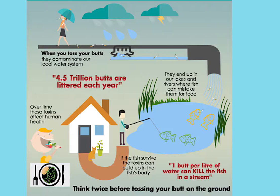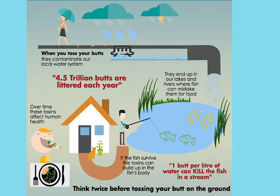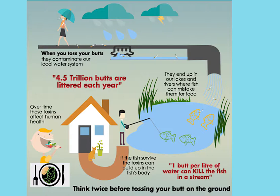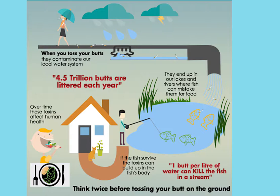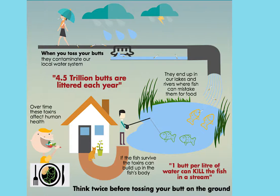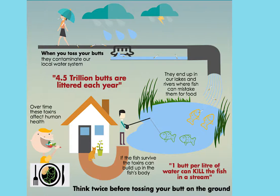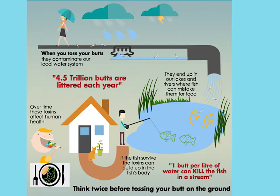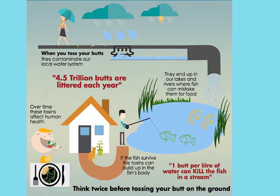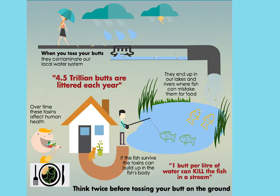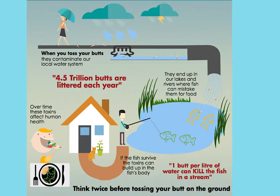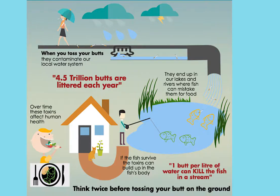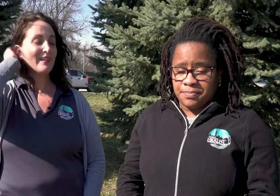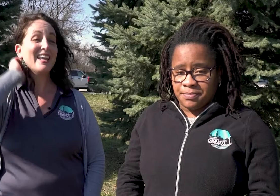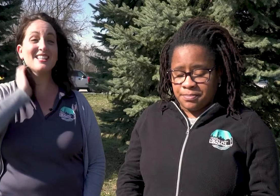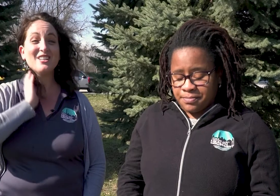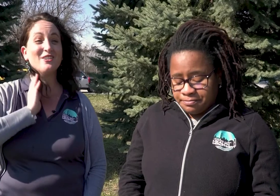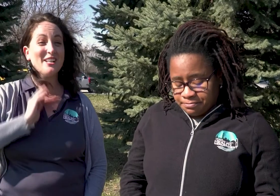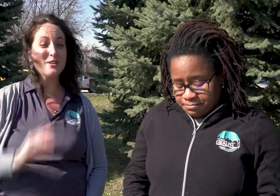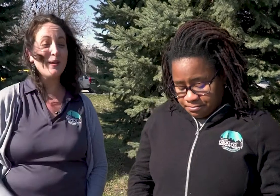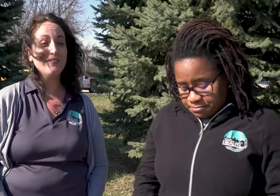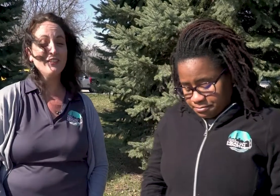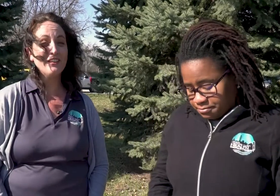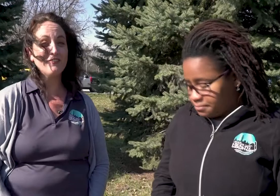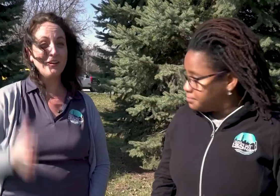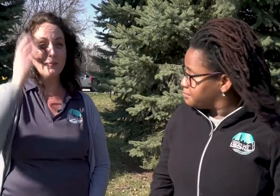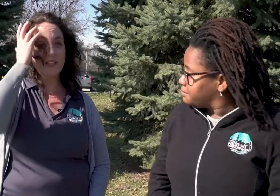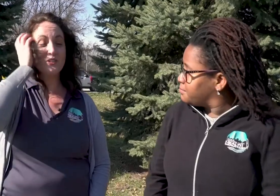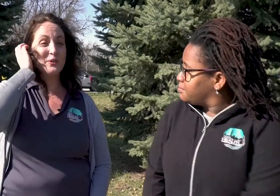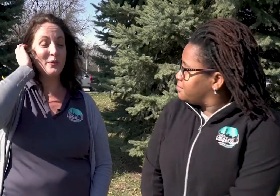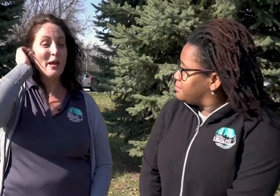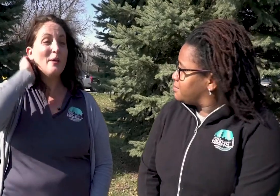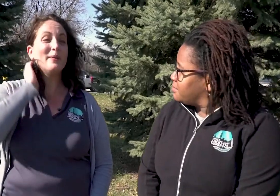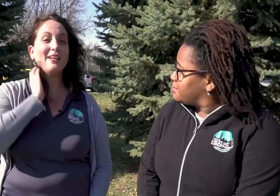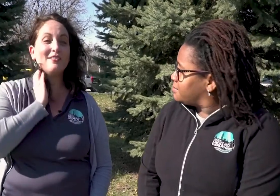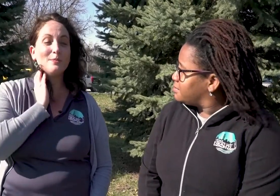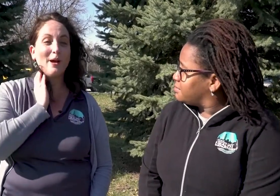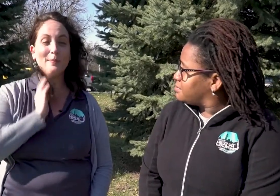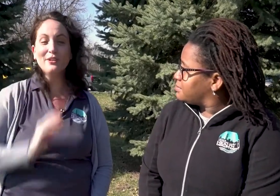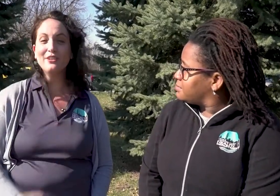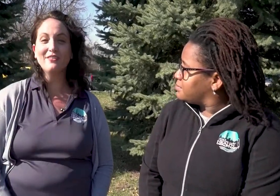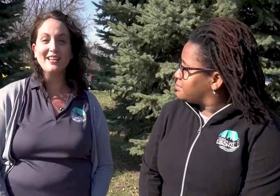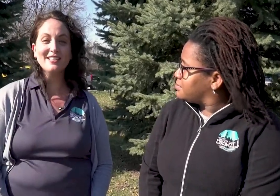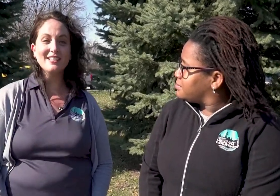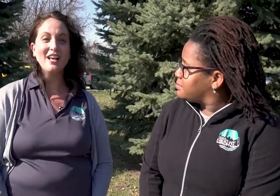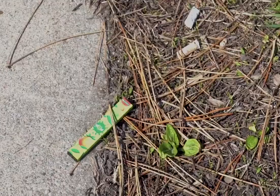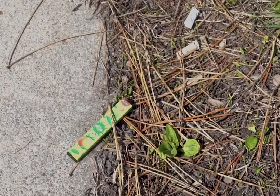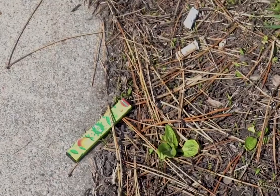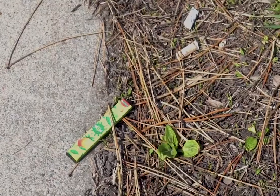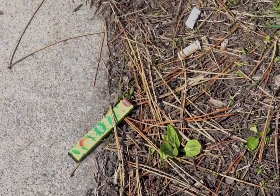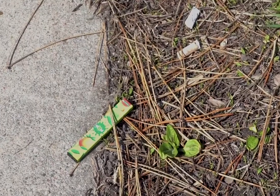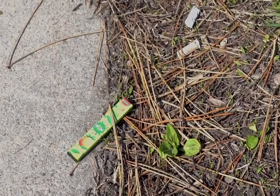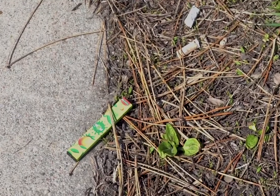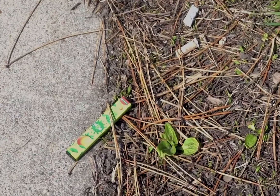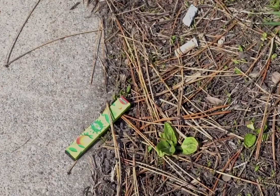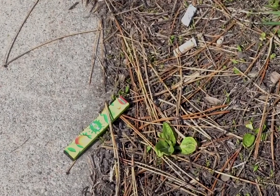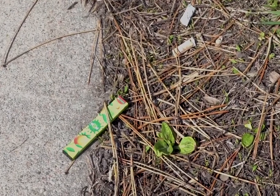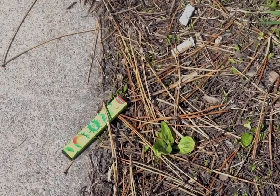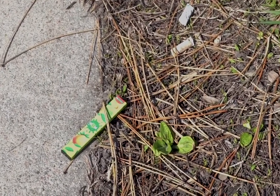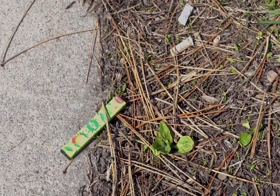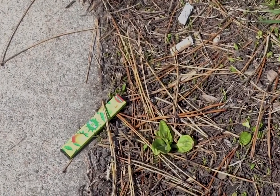plants, and animals. E-cigarettes are bad for the environment, too. Many of these popular devices have disposable pods, or even the